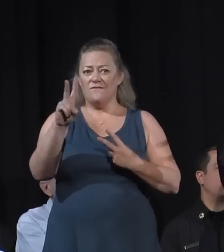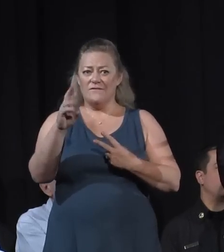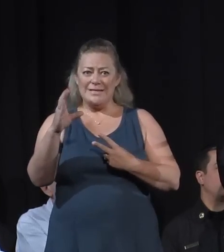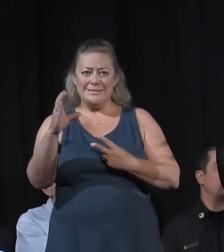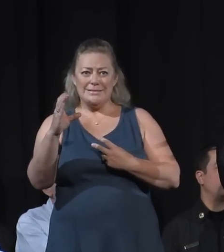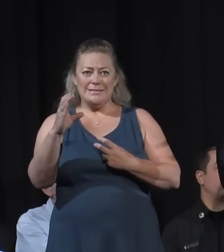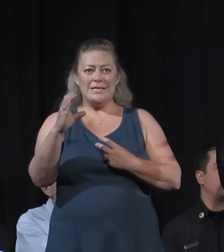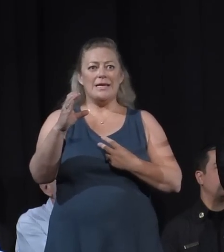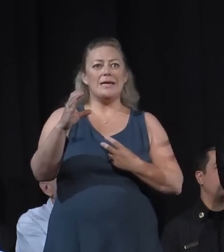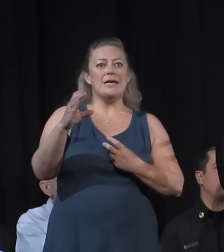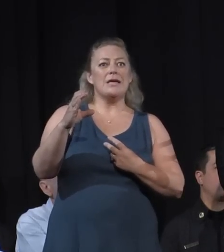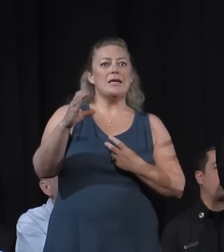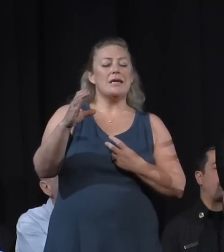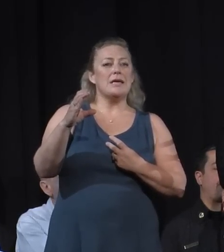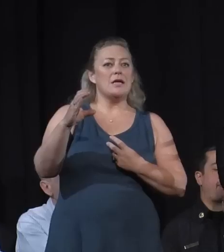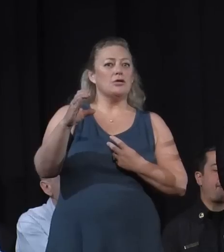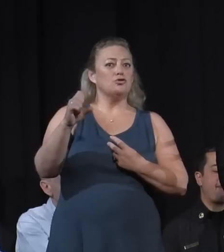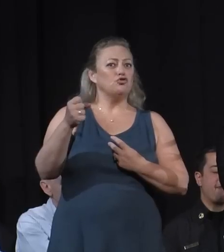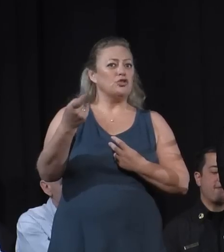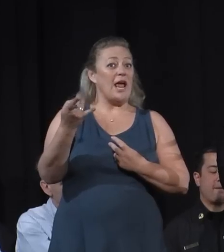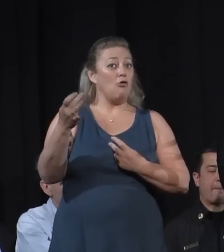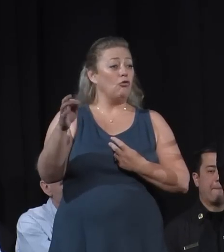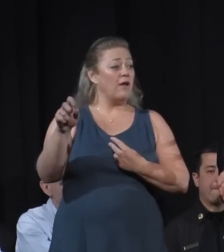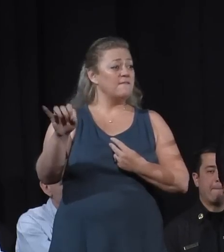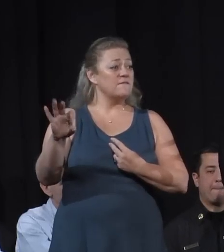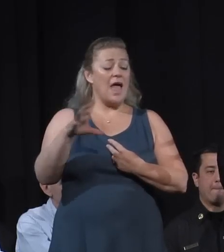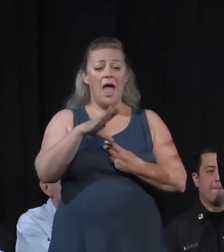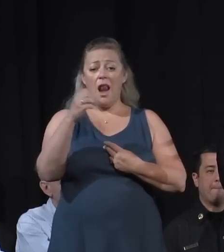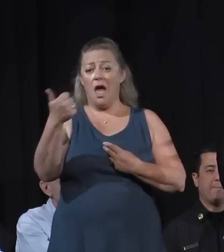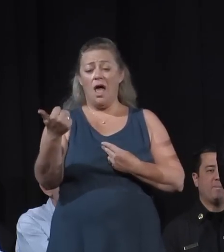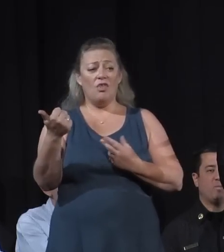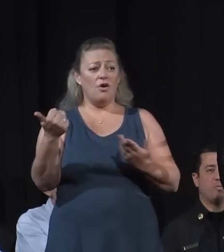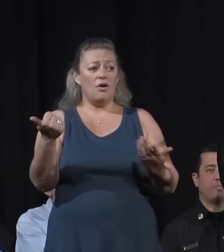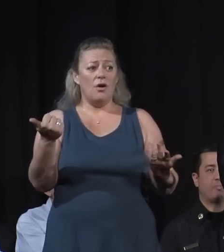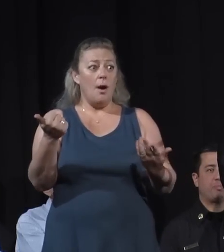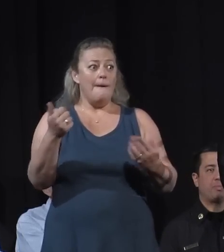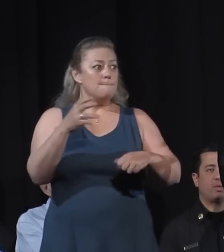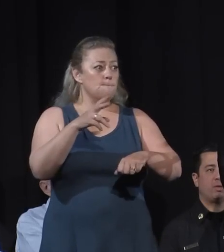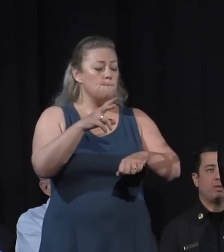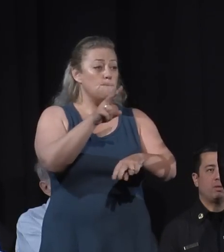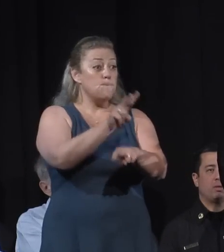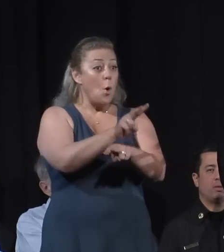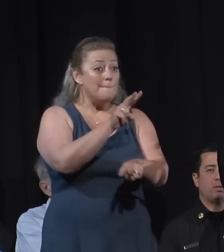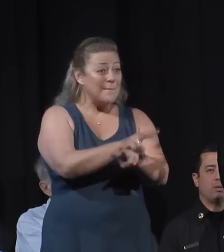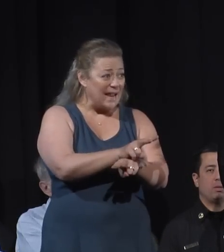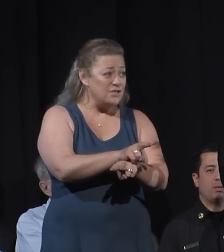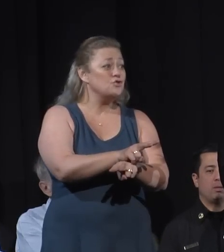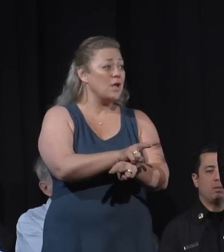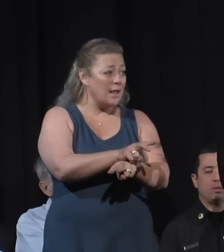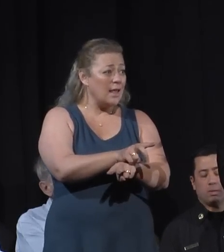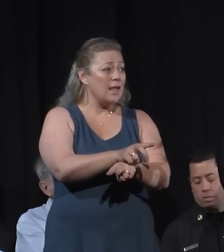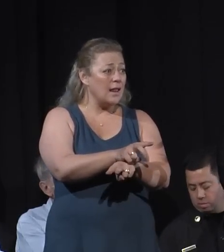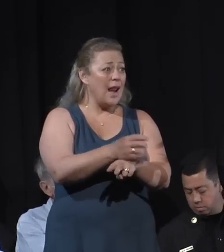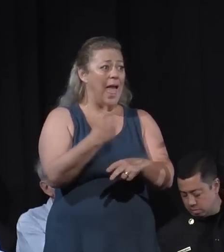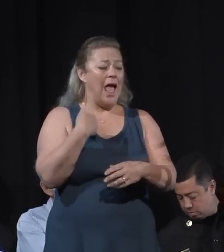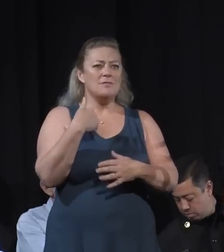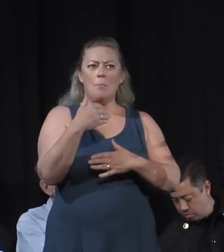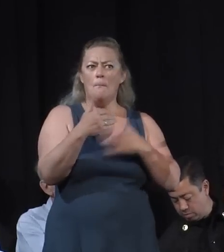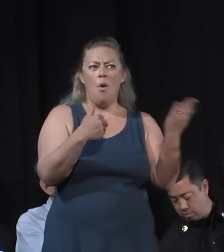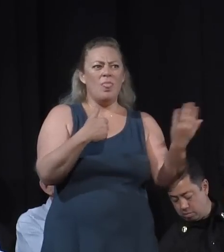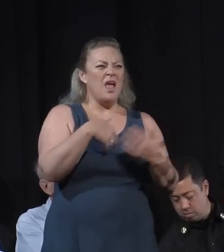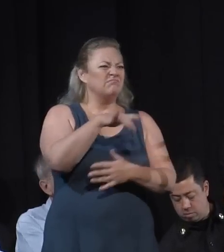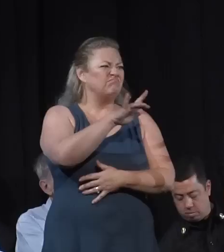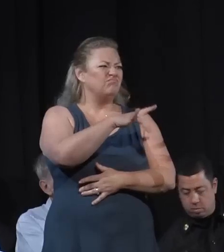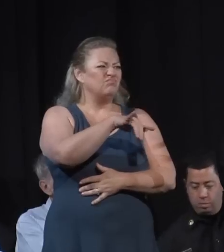-traditional law enforcement partners. Ventura County Probation has deployed well over 20, 25